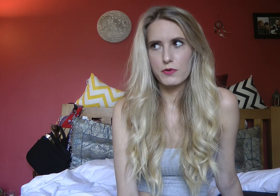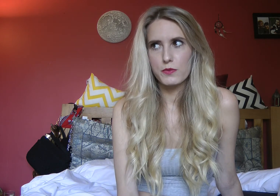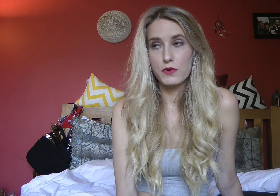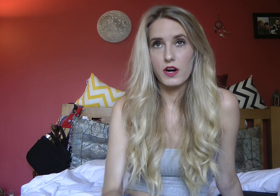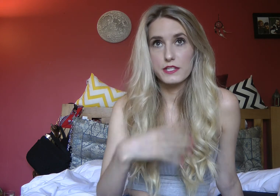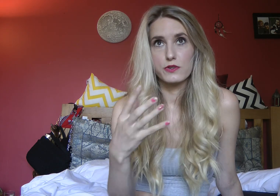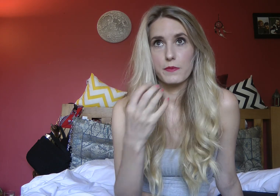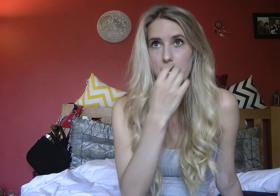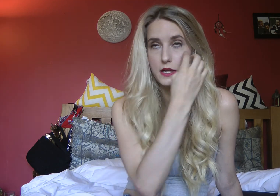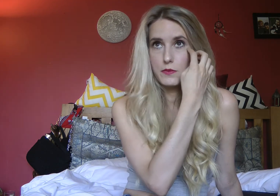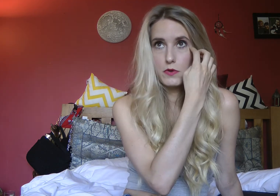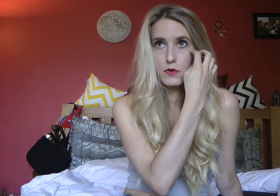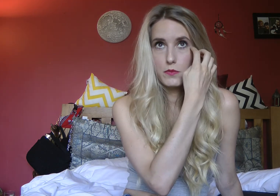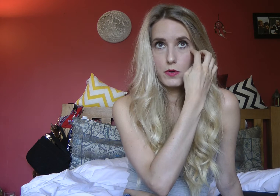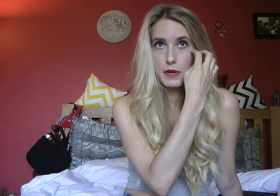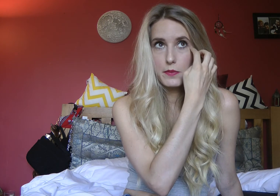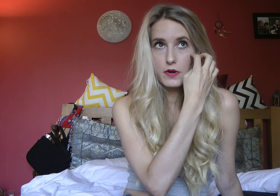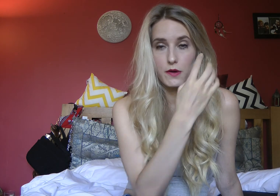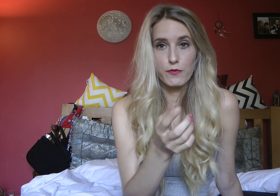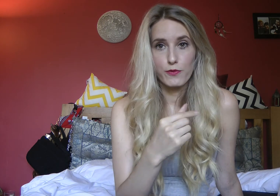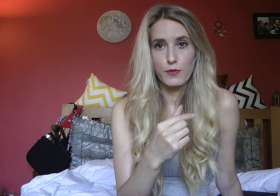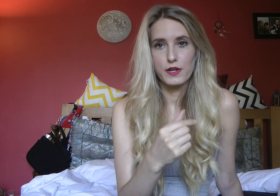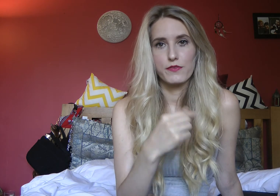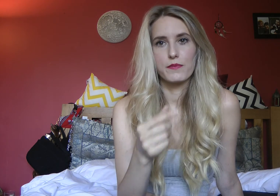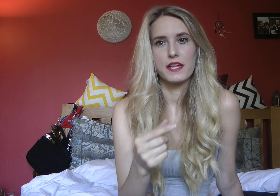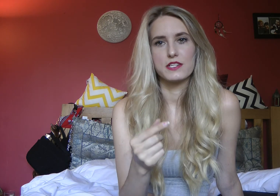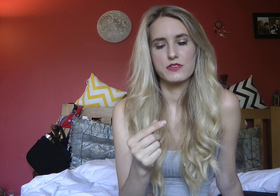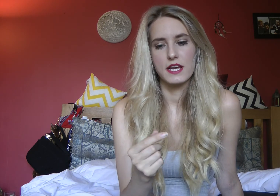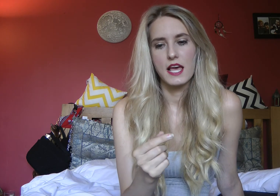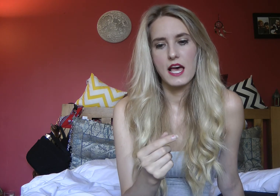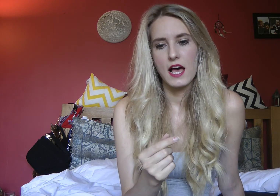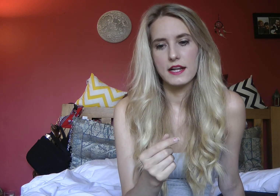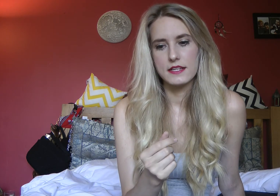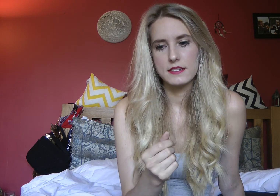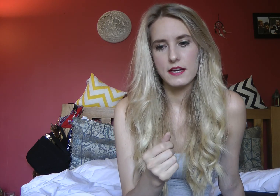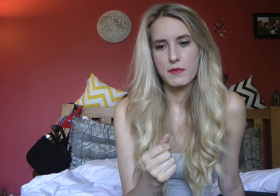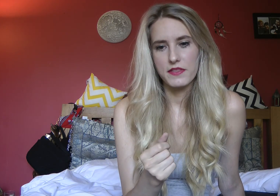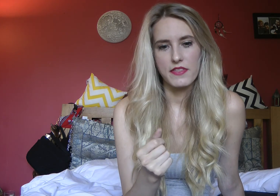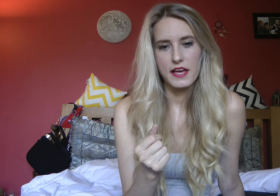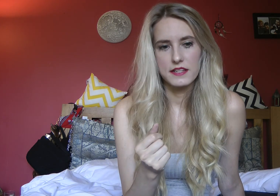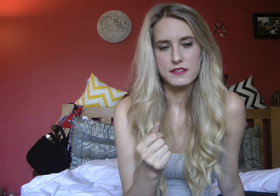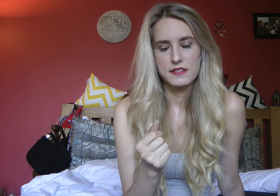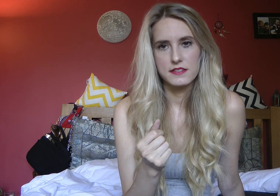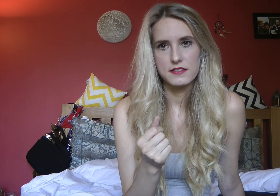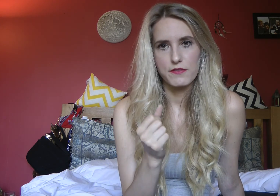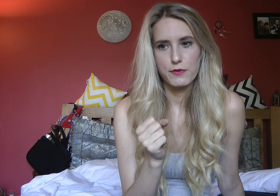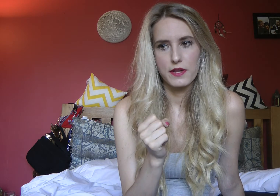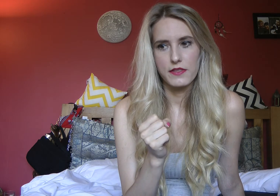more and more I talk about it the more and more people come forward from the industry and tell me that they suffer with